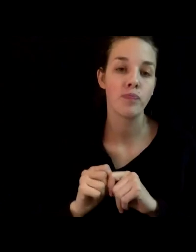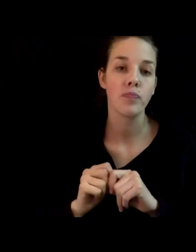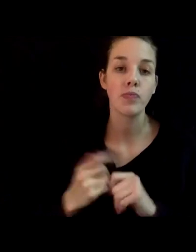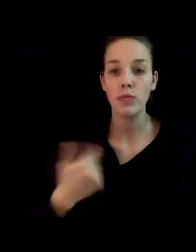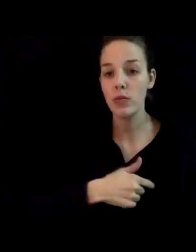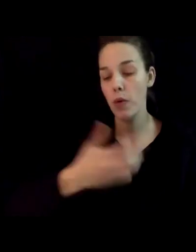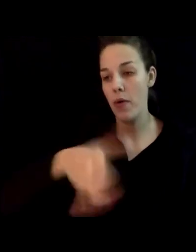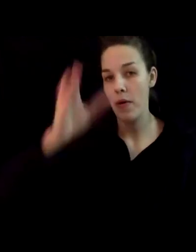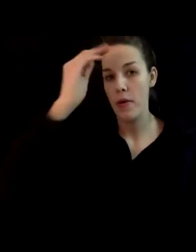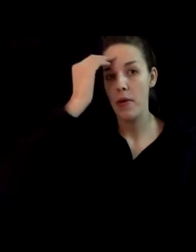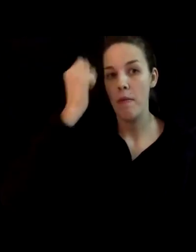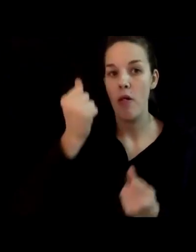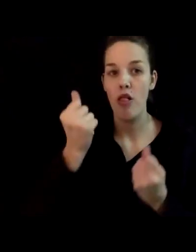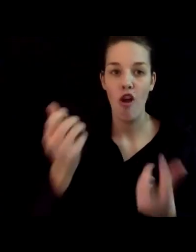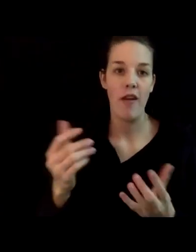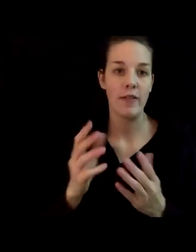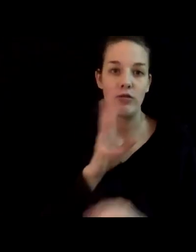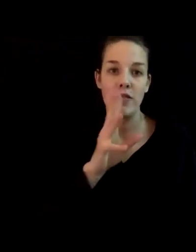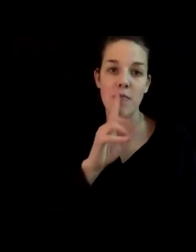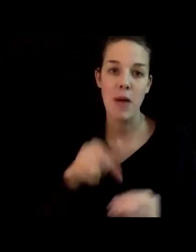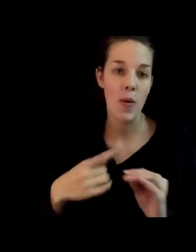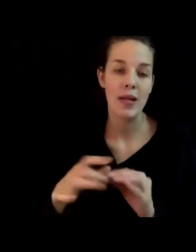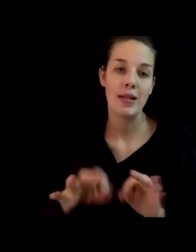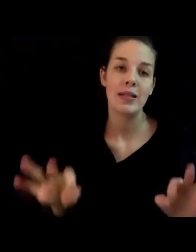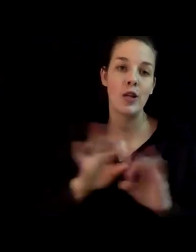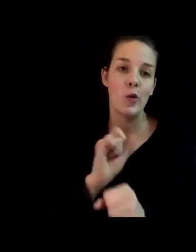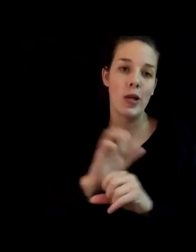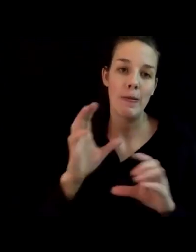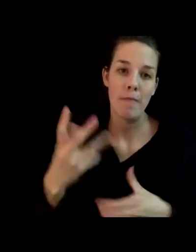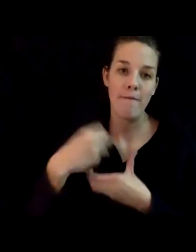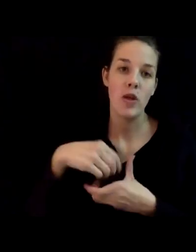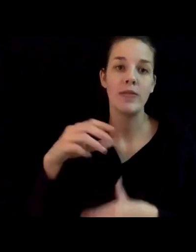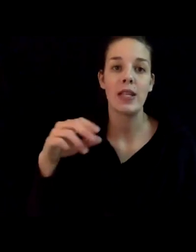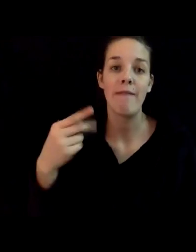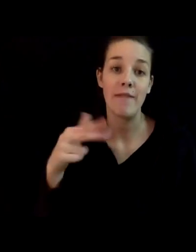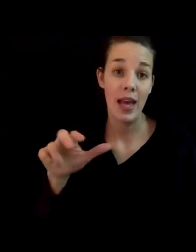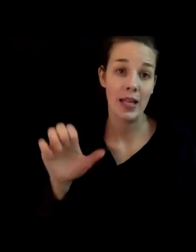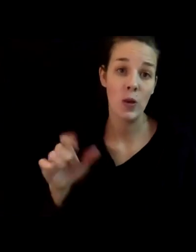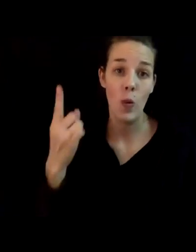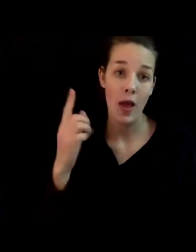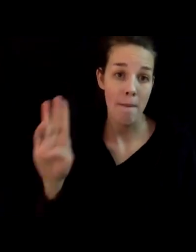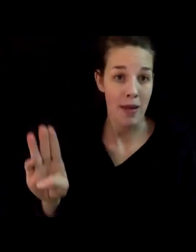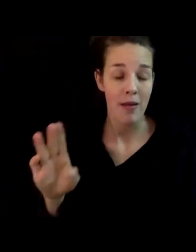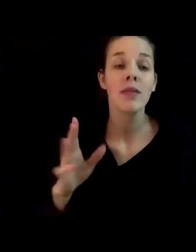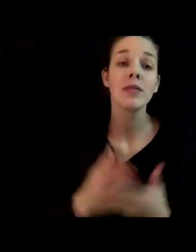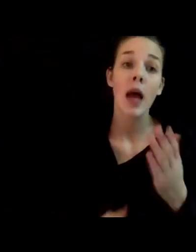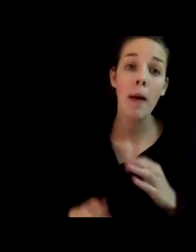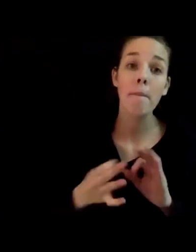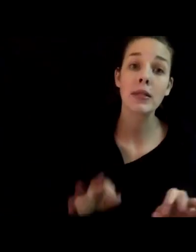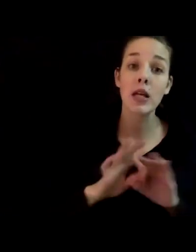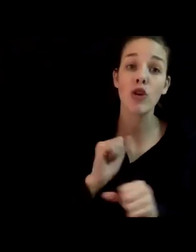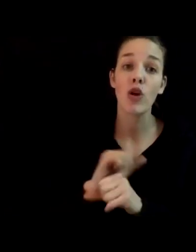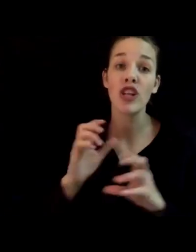know there's been lots of talk about essential workers being part of phase 1b, although some essential workers are included